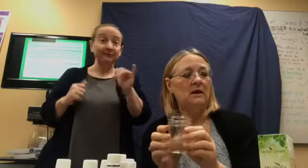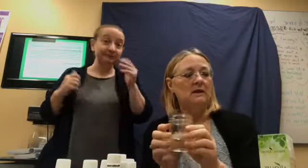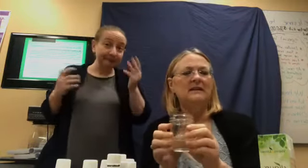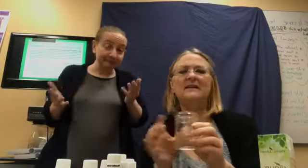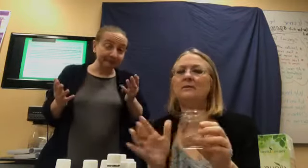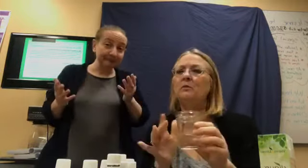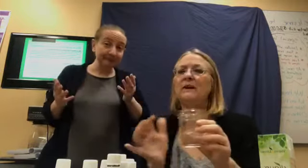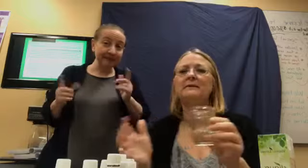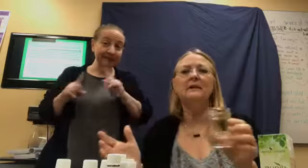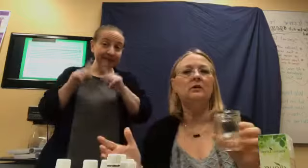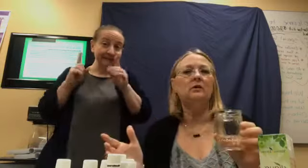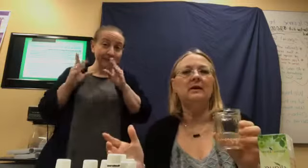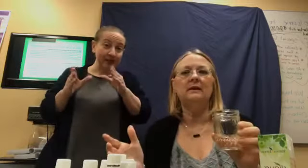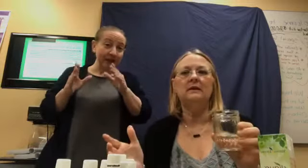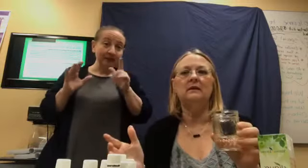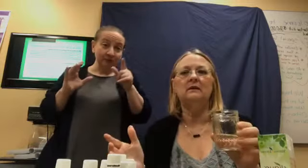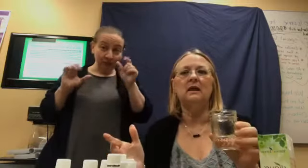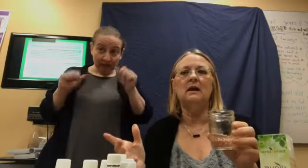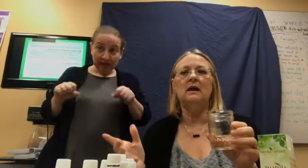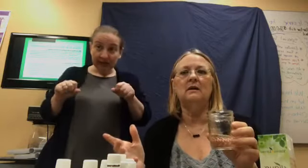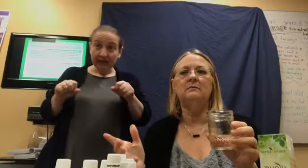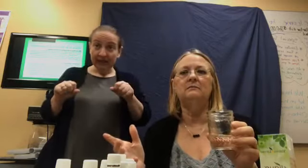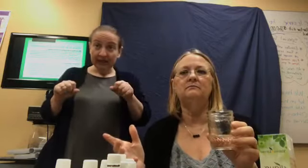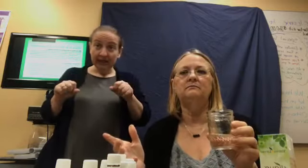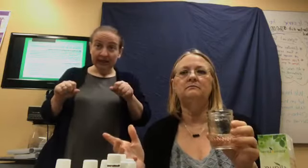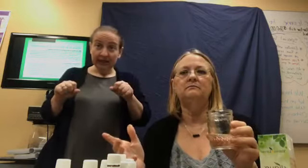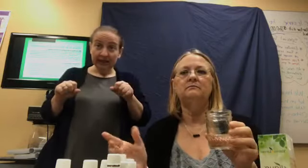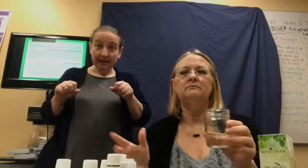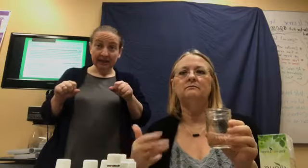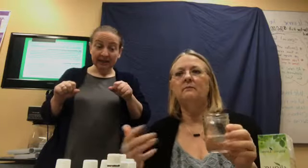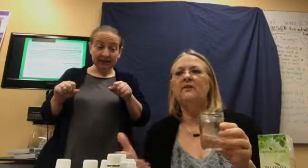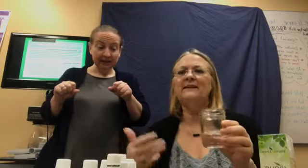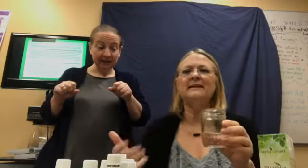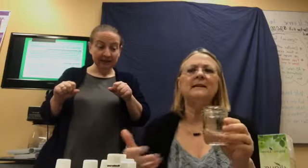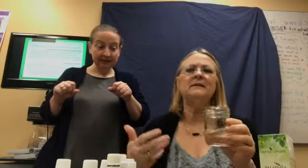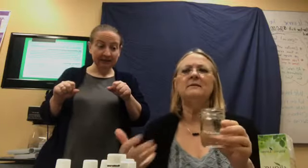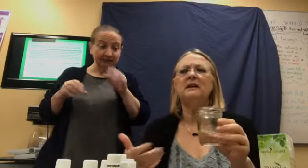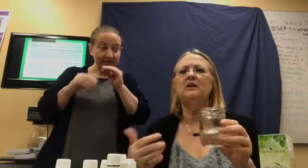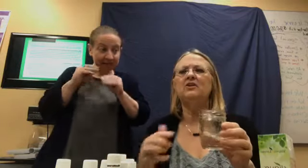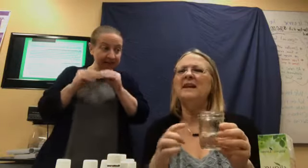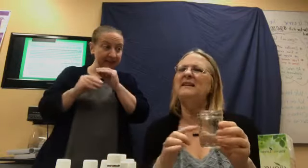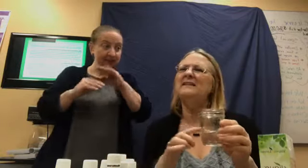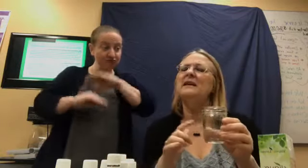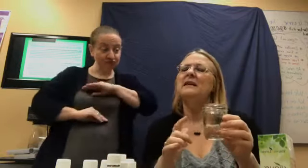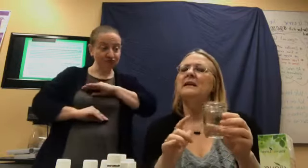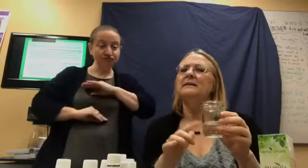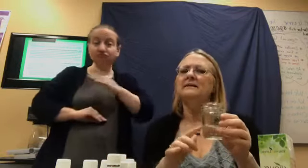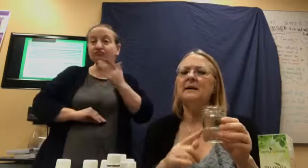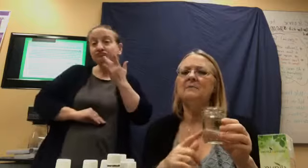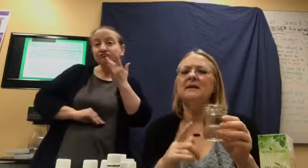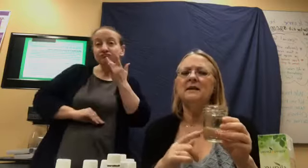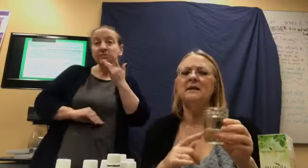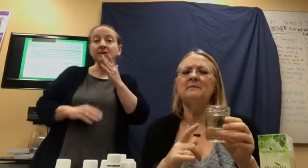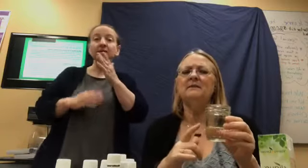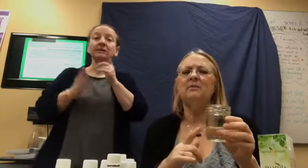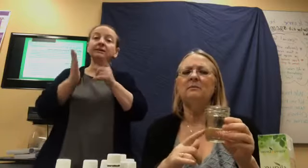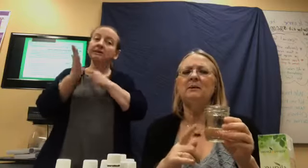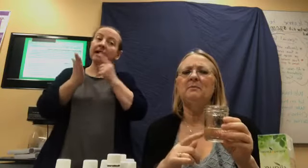different ways that you can fix it to meet your taste. Sometimes, when people